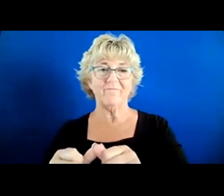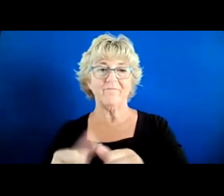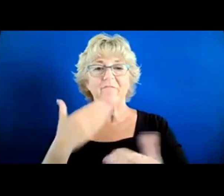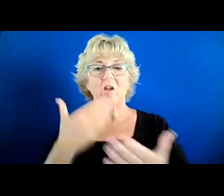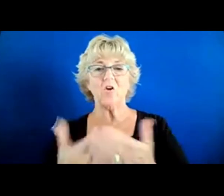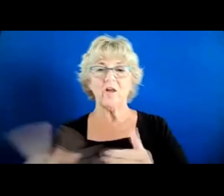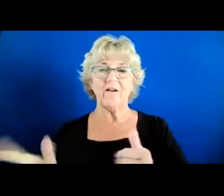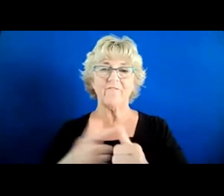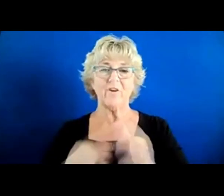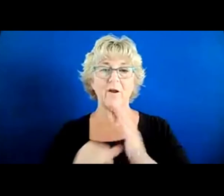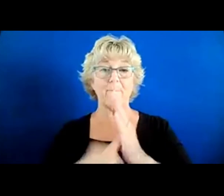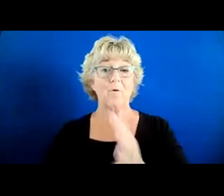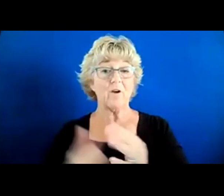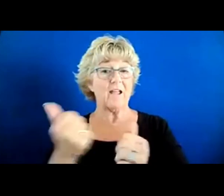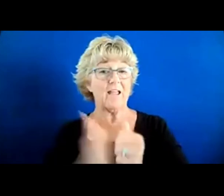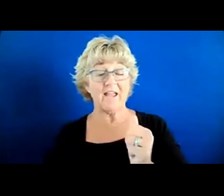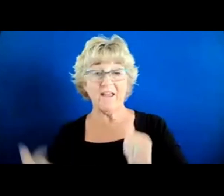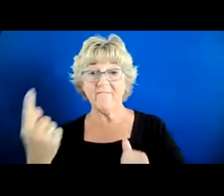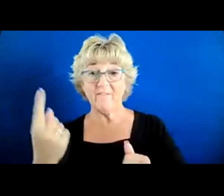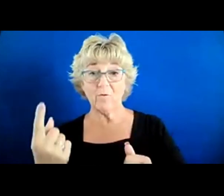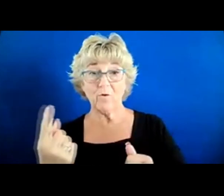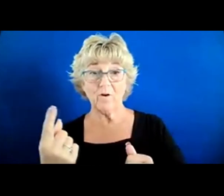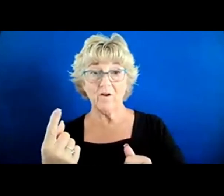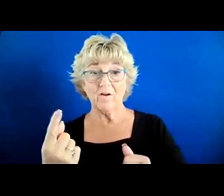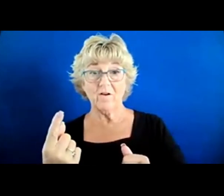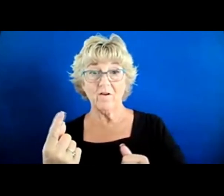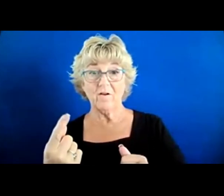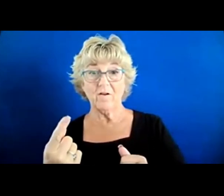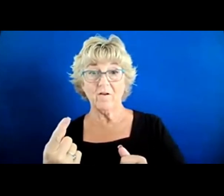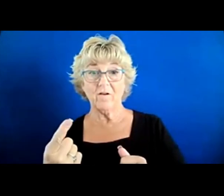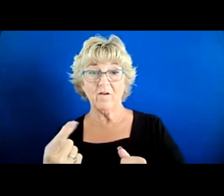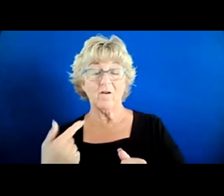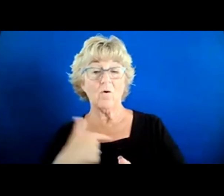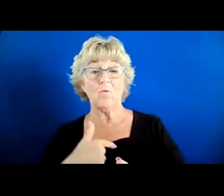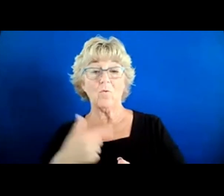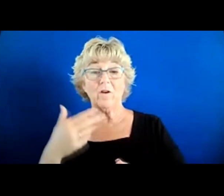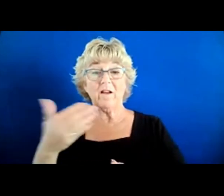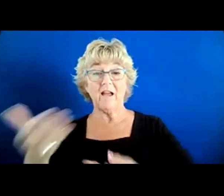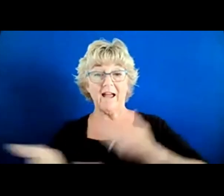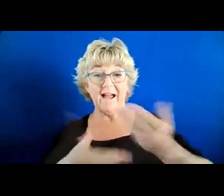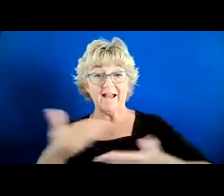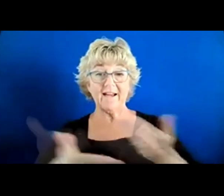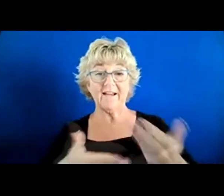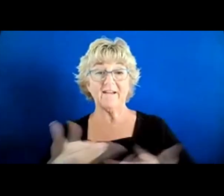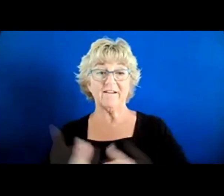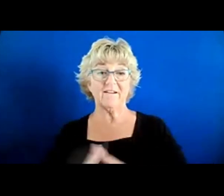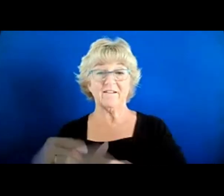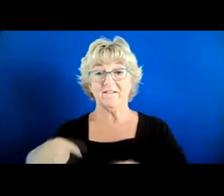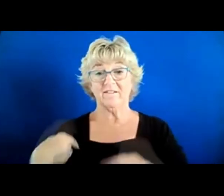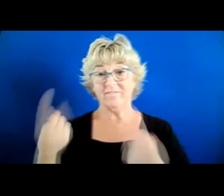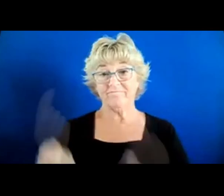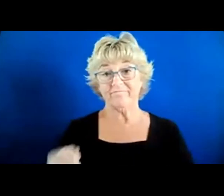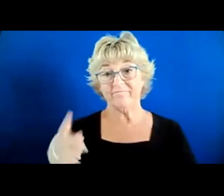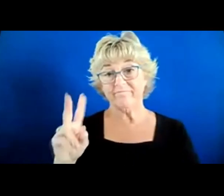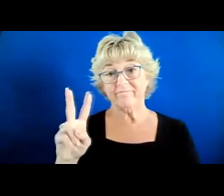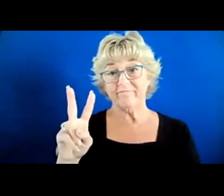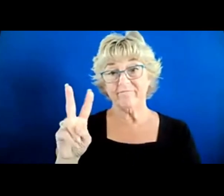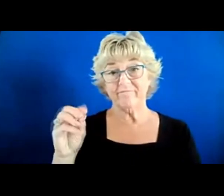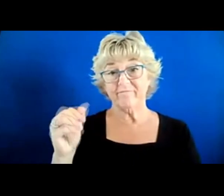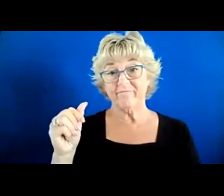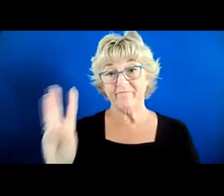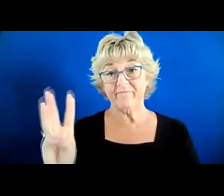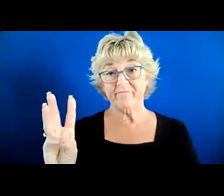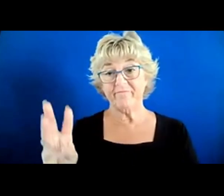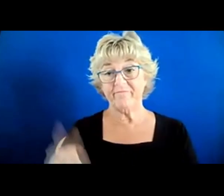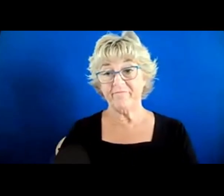first impression. So everyone that we've been bringing into the organization since 2016, early